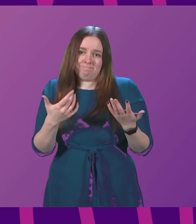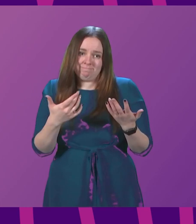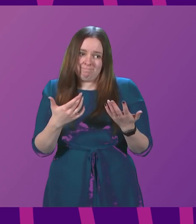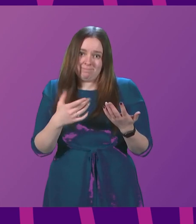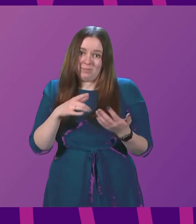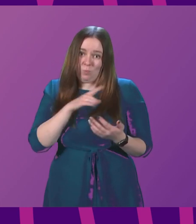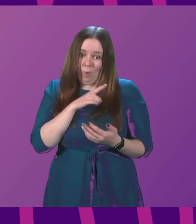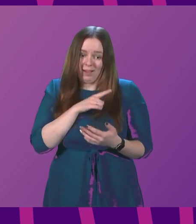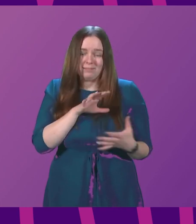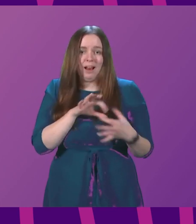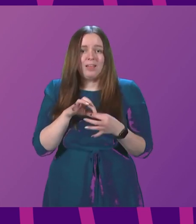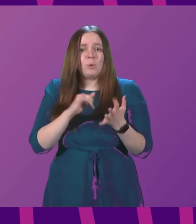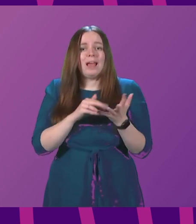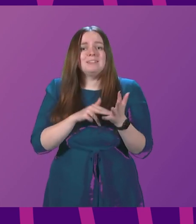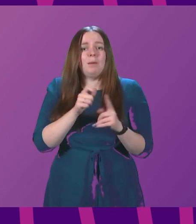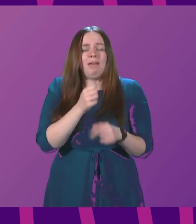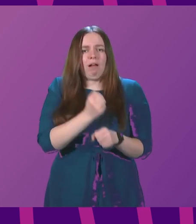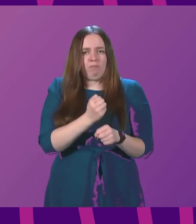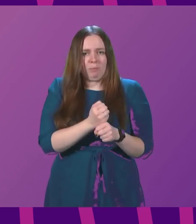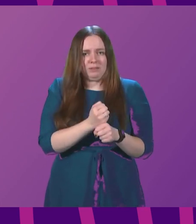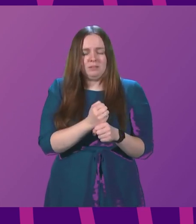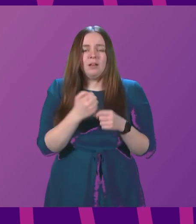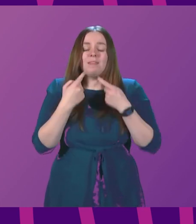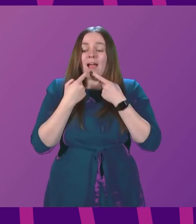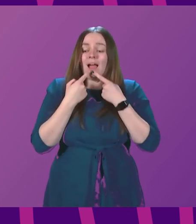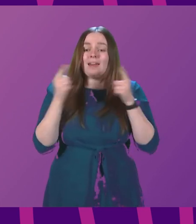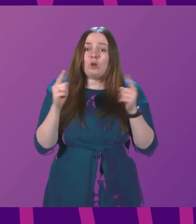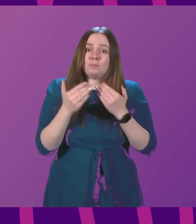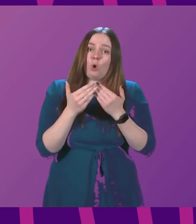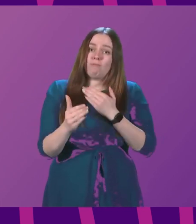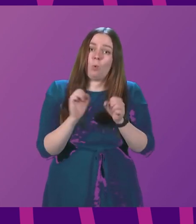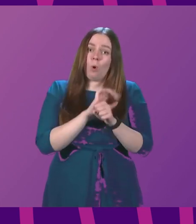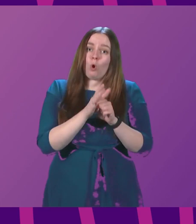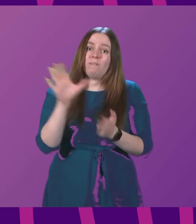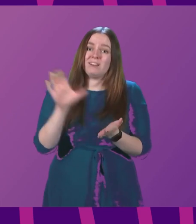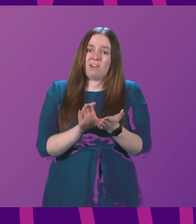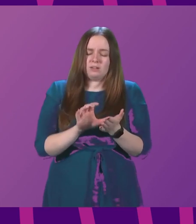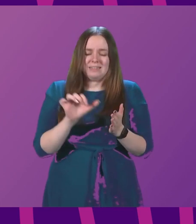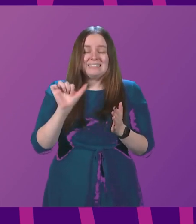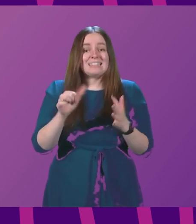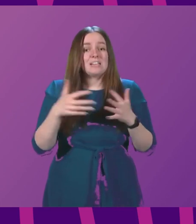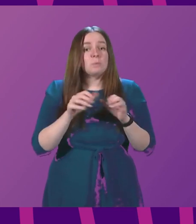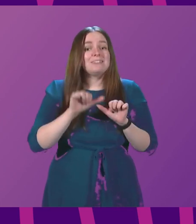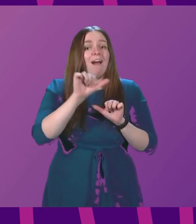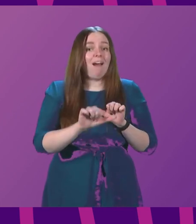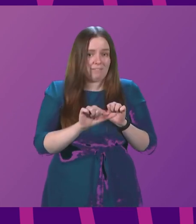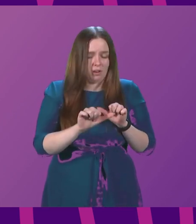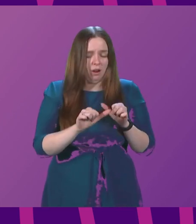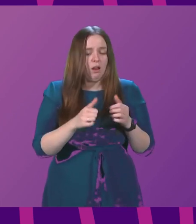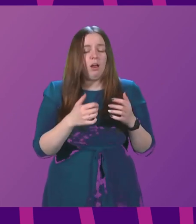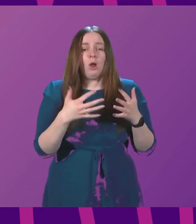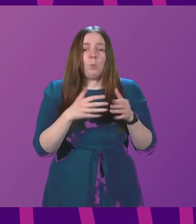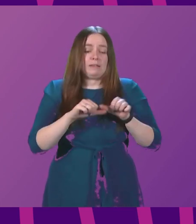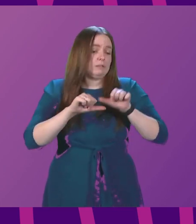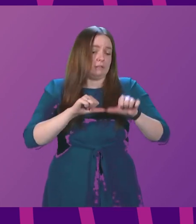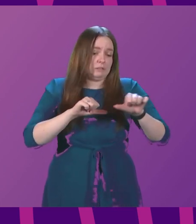SNP Government. Six weeks on from the announcement of more Covid funds, and weeks after restrictions were introduced that have